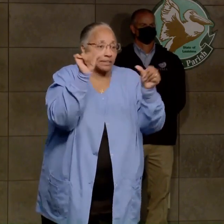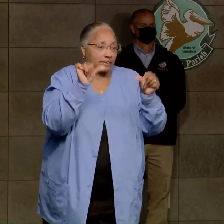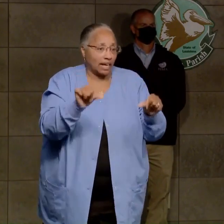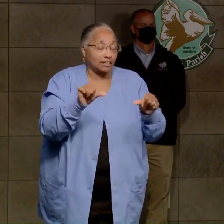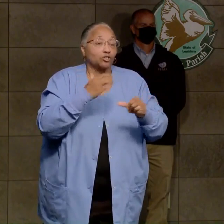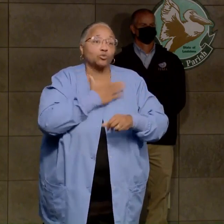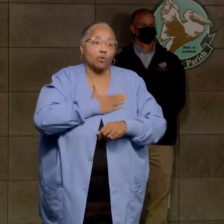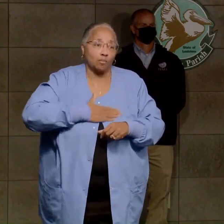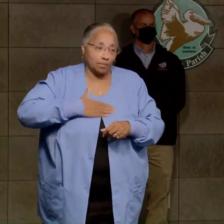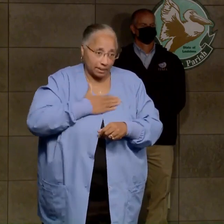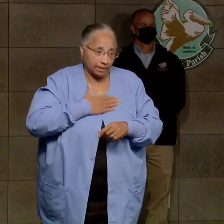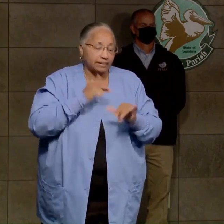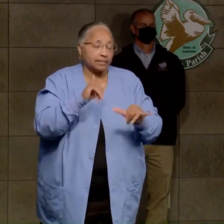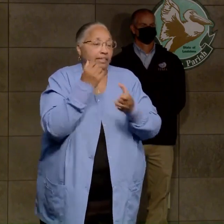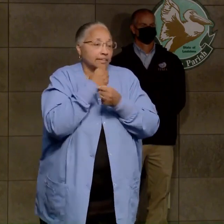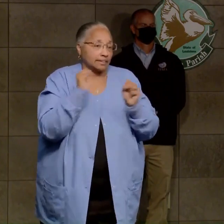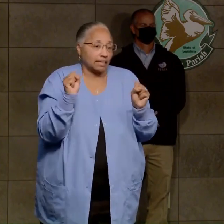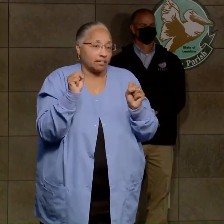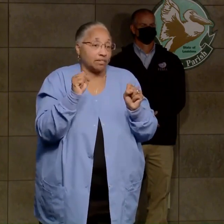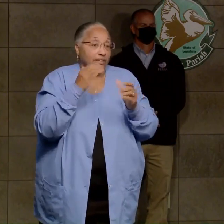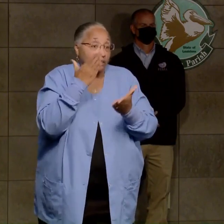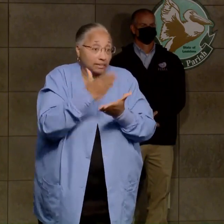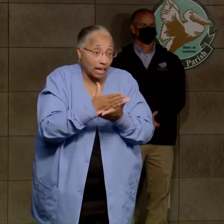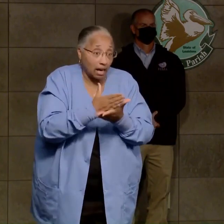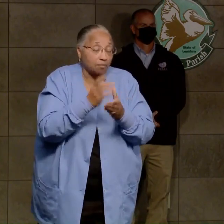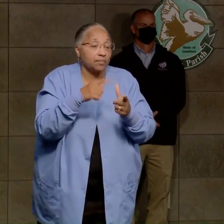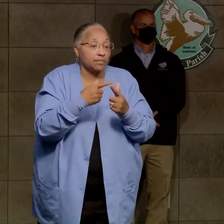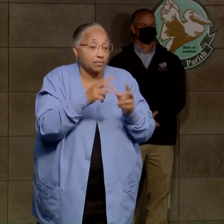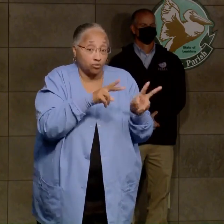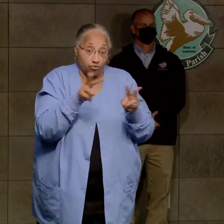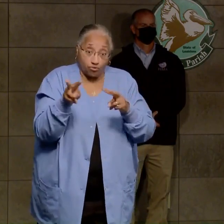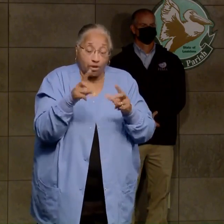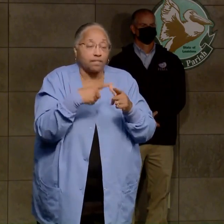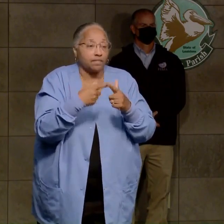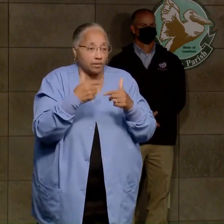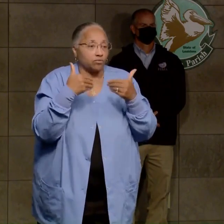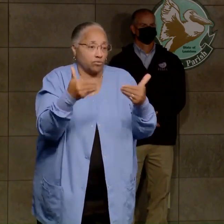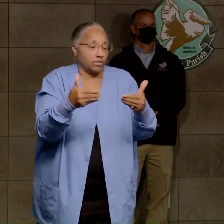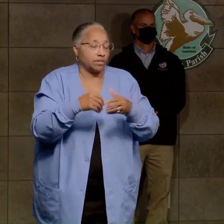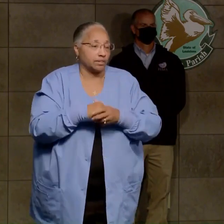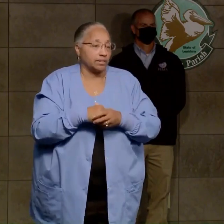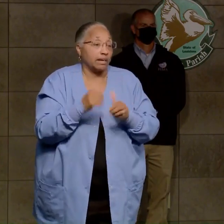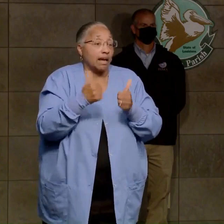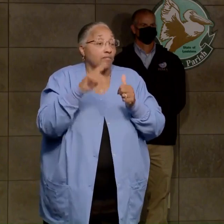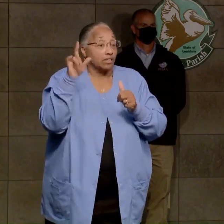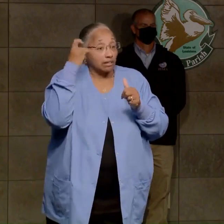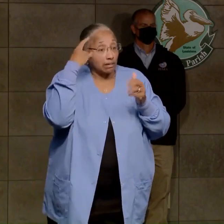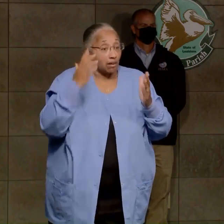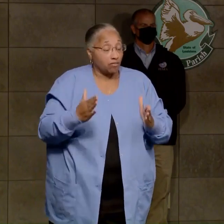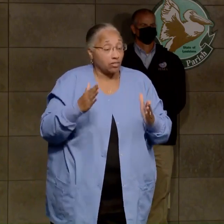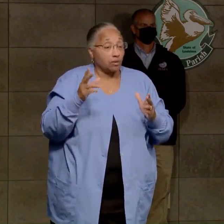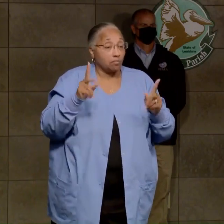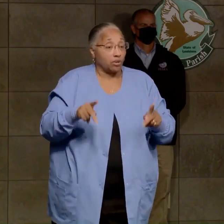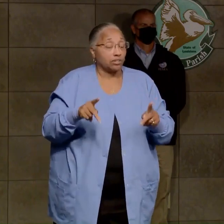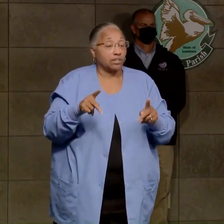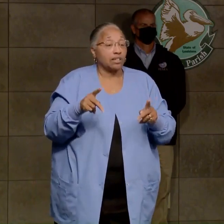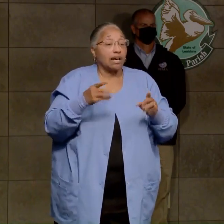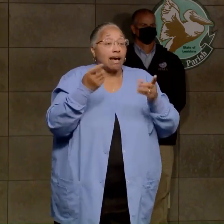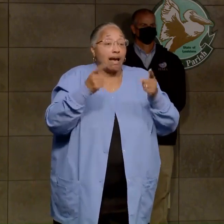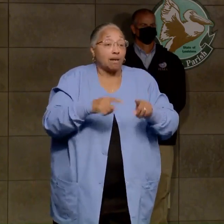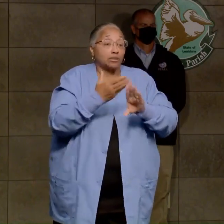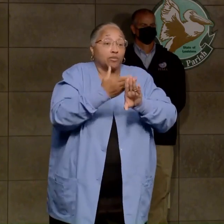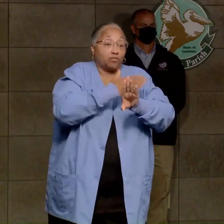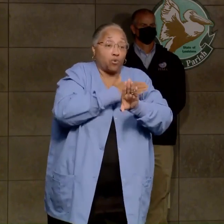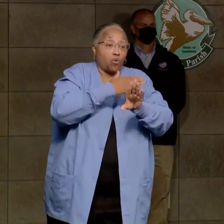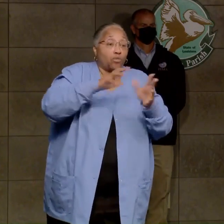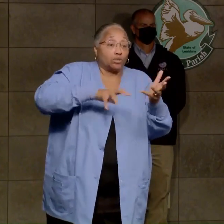let's be safe. Again, as we said, and every elected official, the governor is saying, what happens post-storm, sometimes